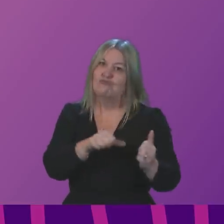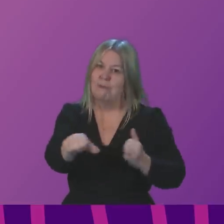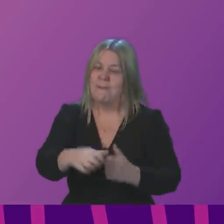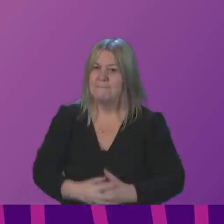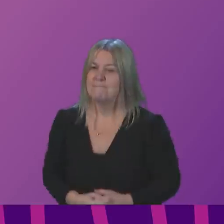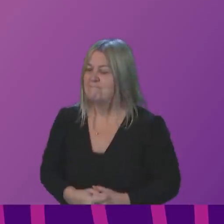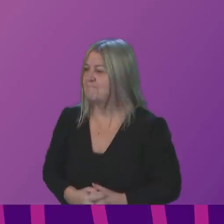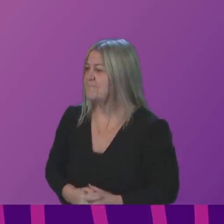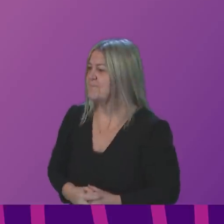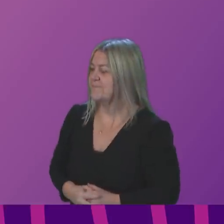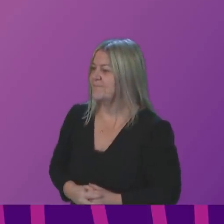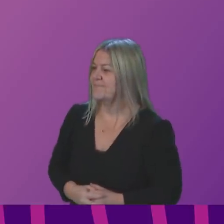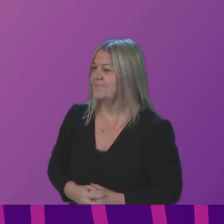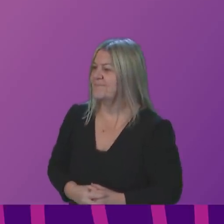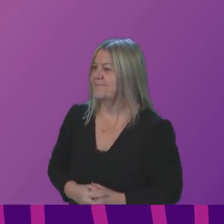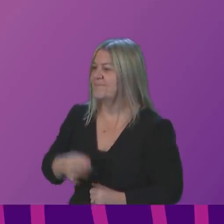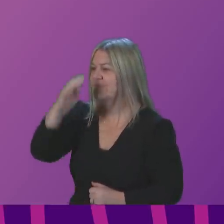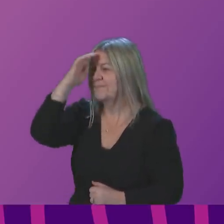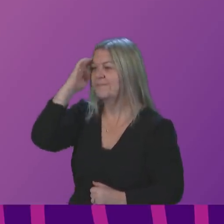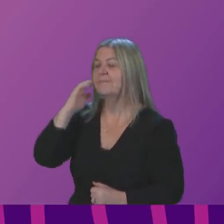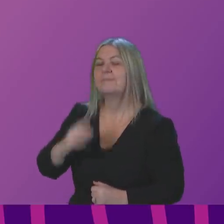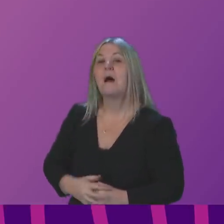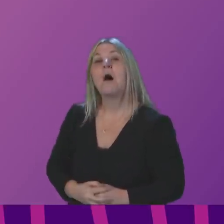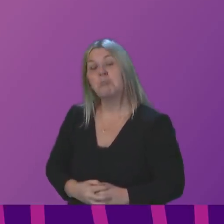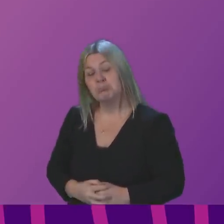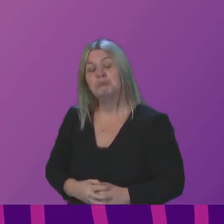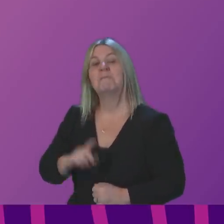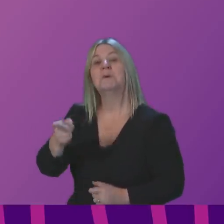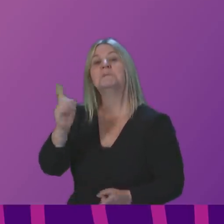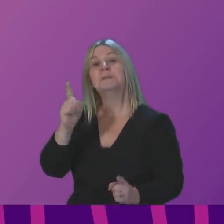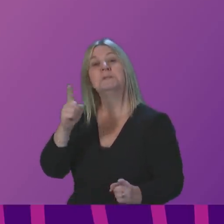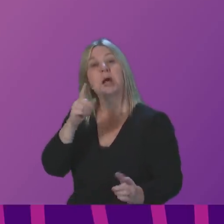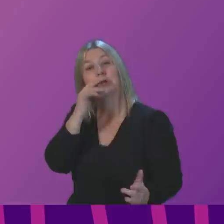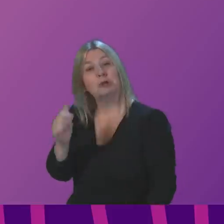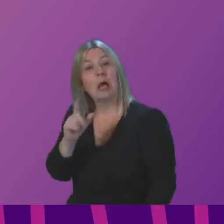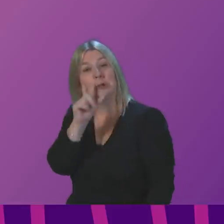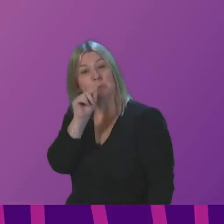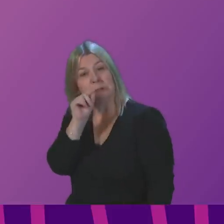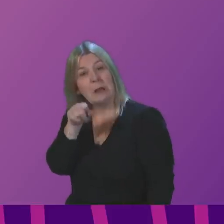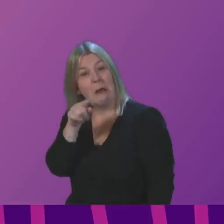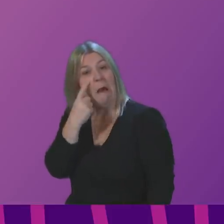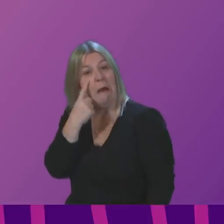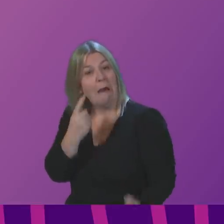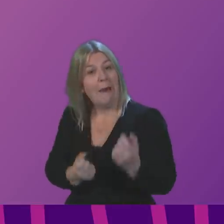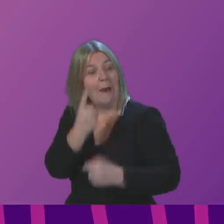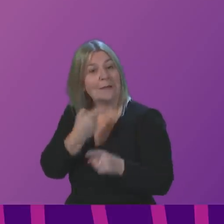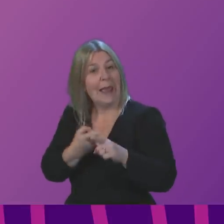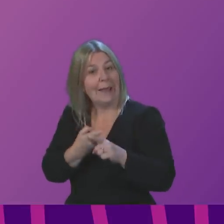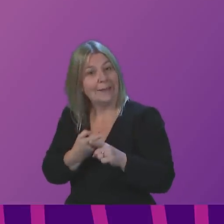The First Minister had time to check Twitter to see what was happening in England, rather than trying to solve the problems here in Scotland.